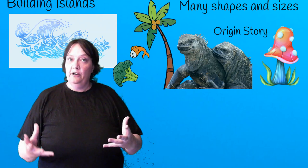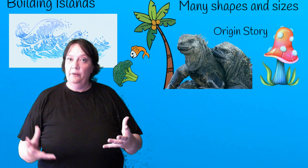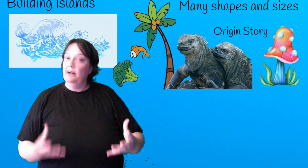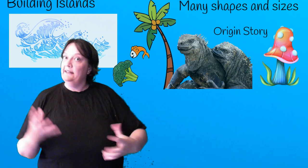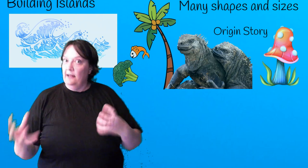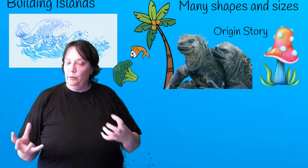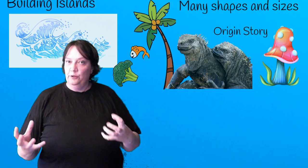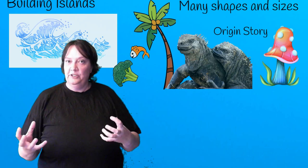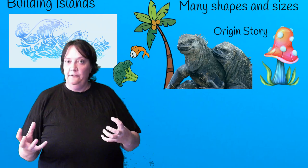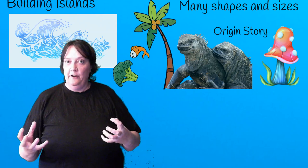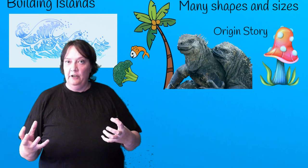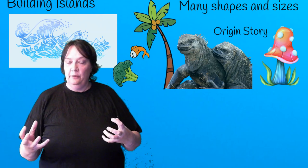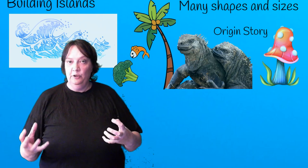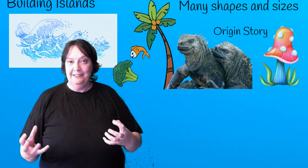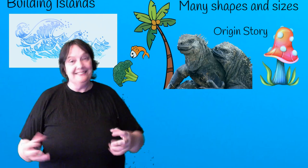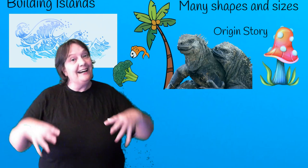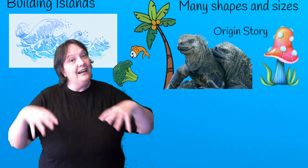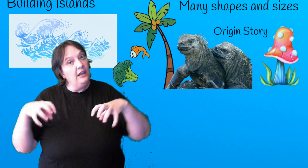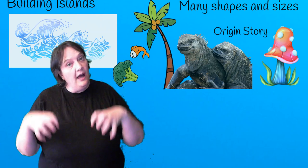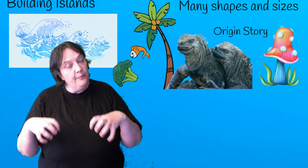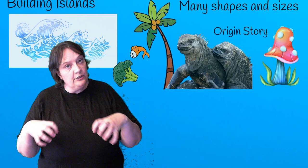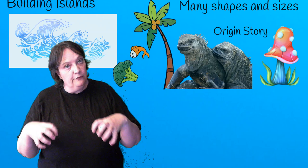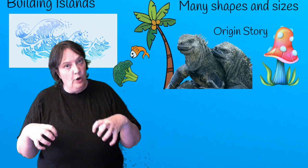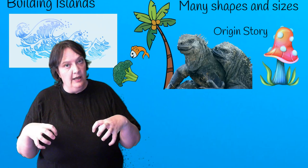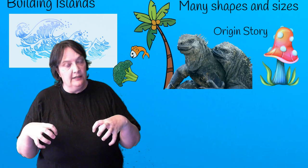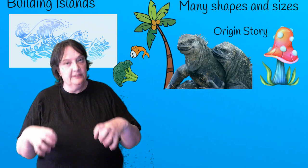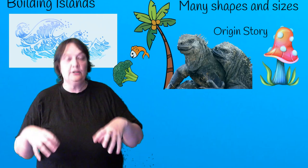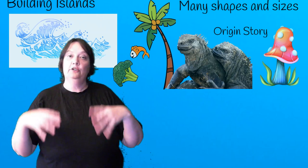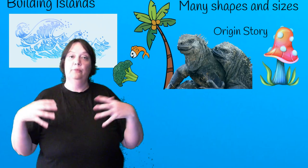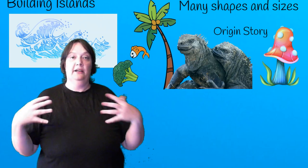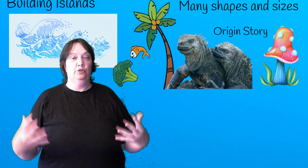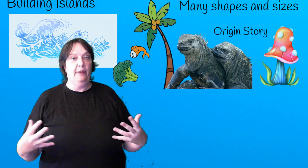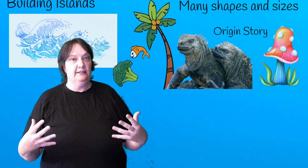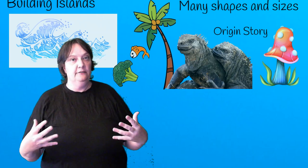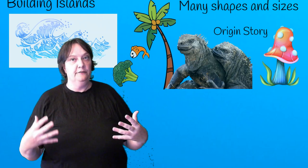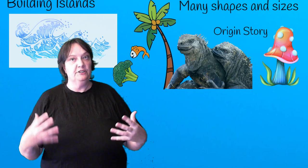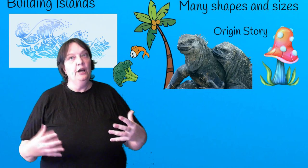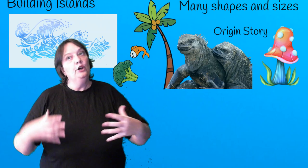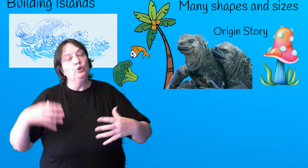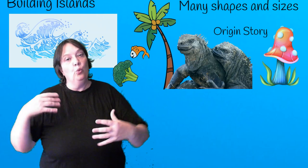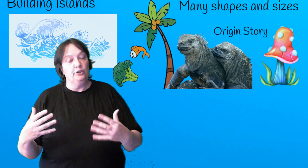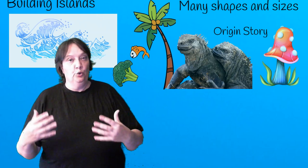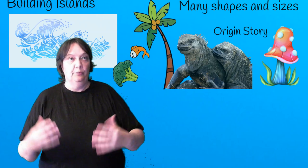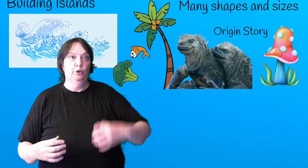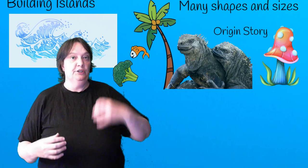bear in mind that like with your seafaring communities, the climate of your island is going to make a dramatic difference to what your community